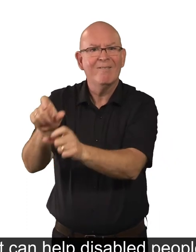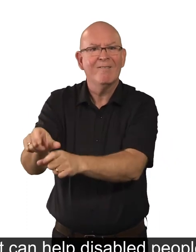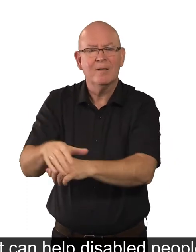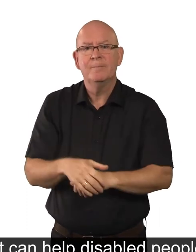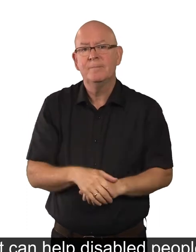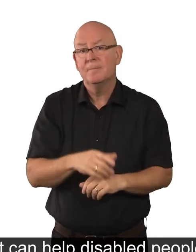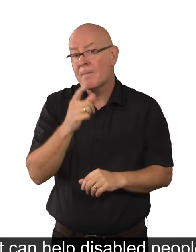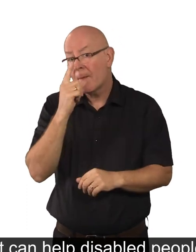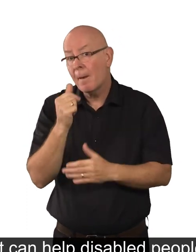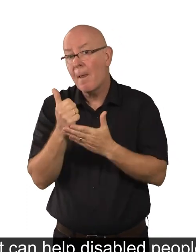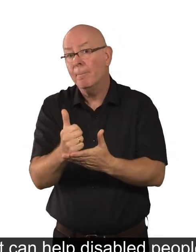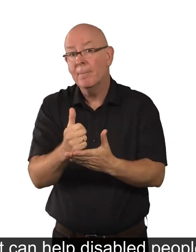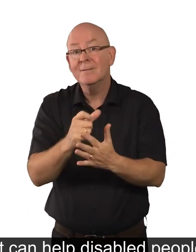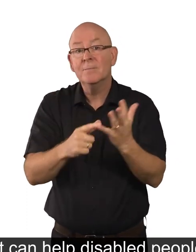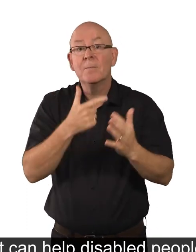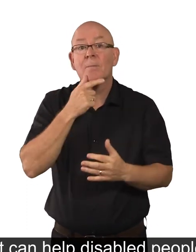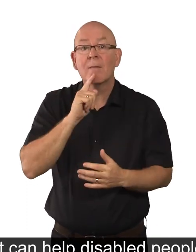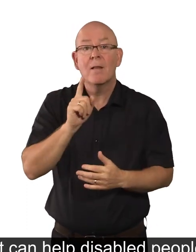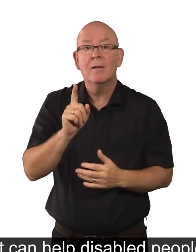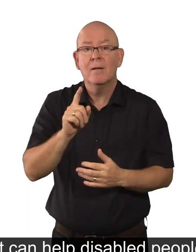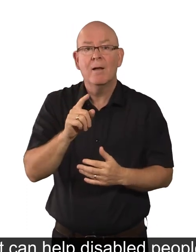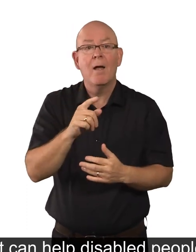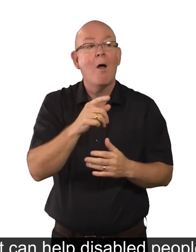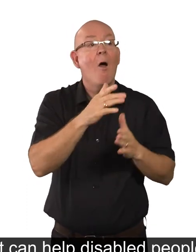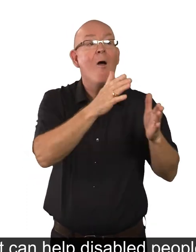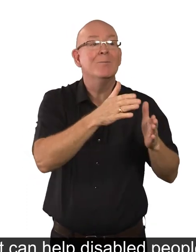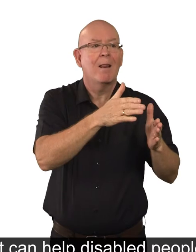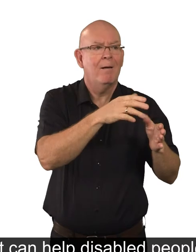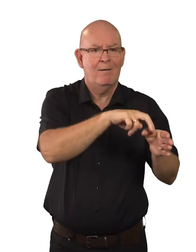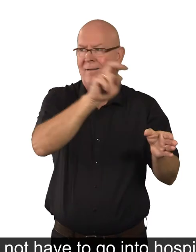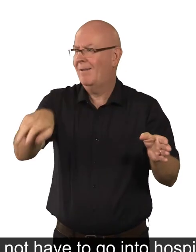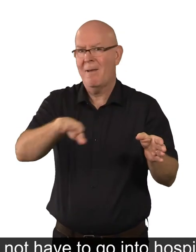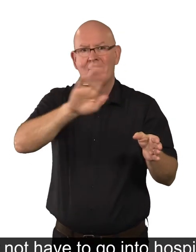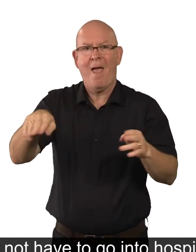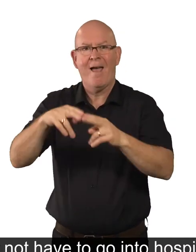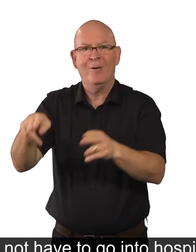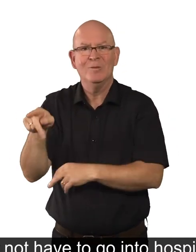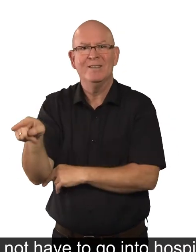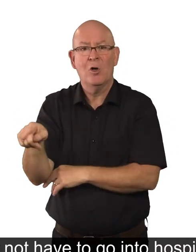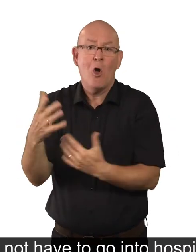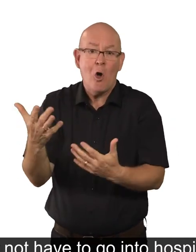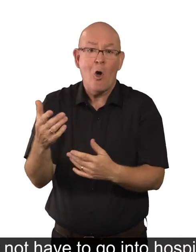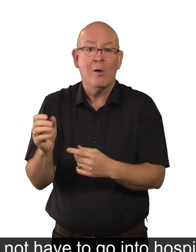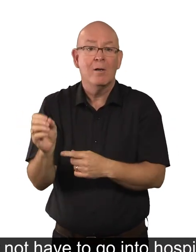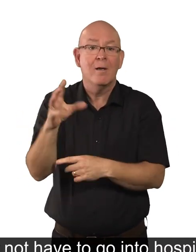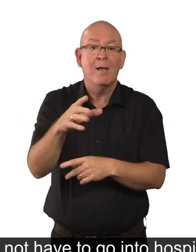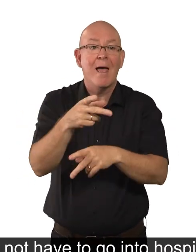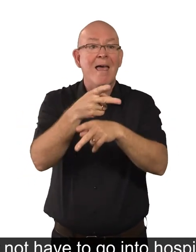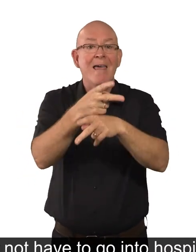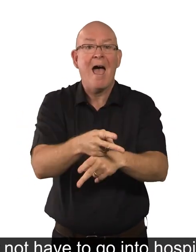It can help disabled people to leave hospital sooner, or not have to go into hospital or care in the first